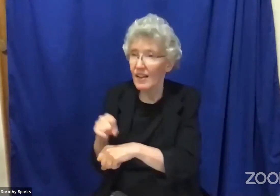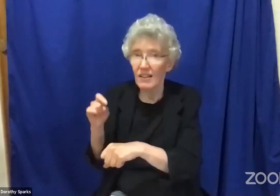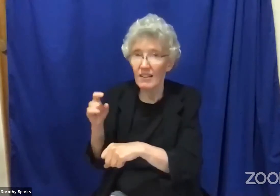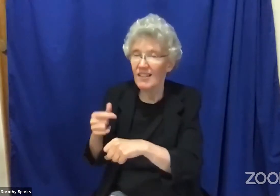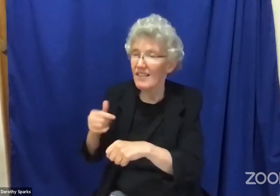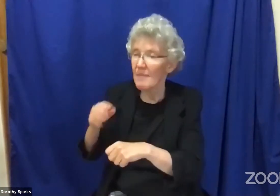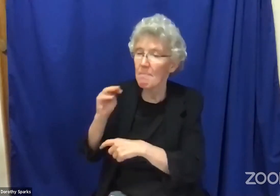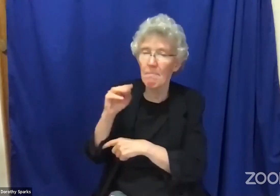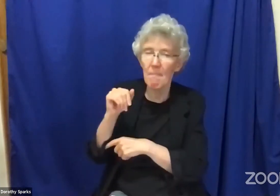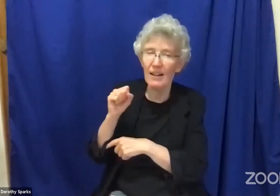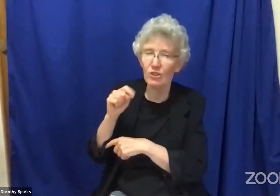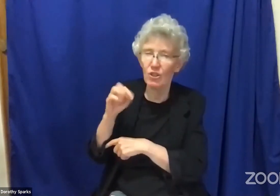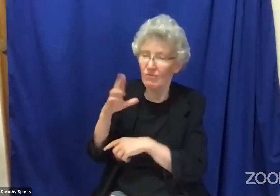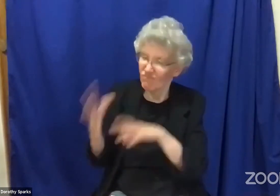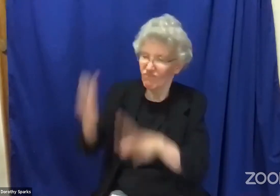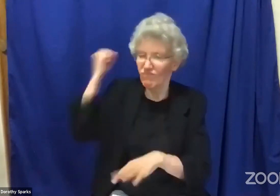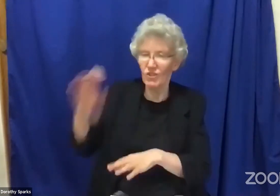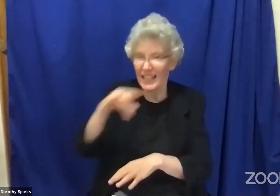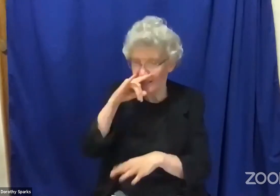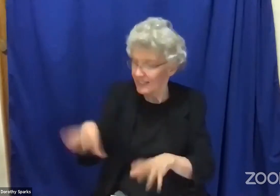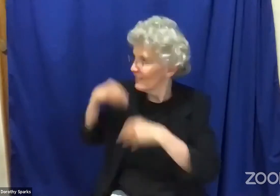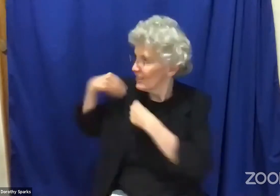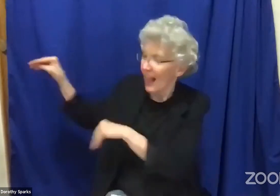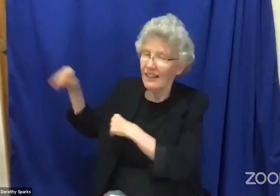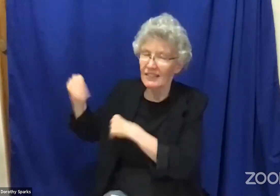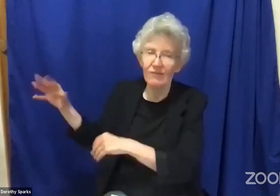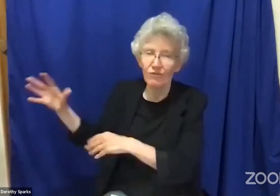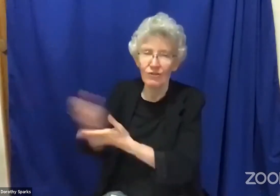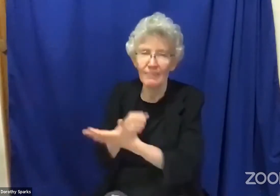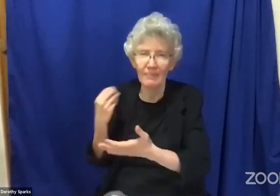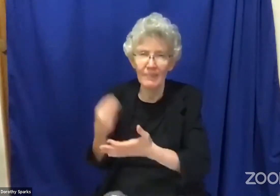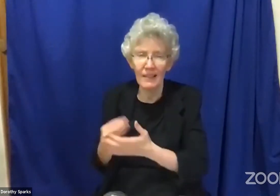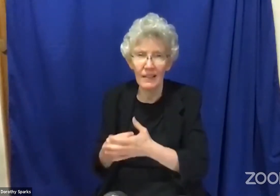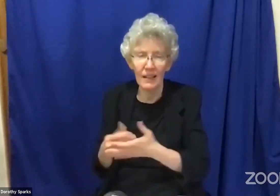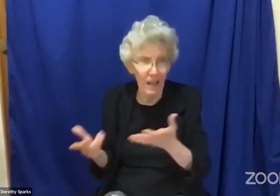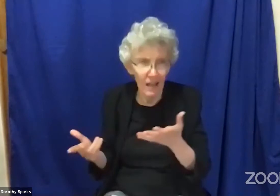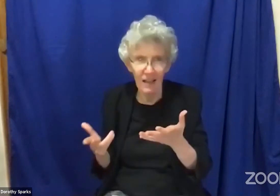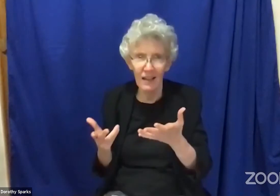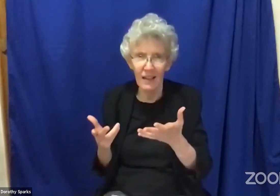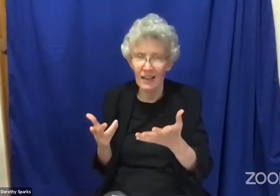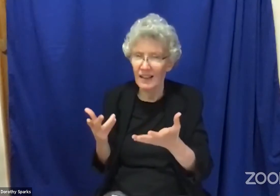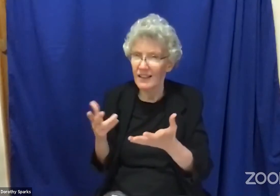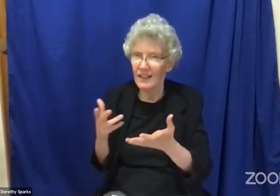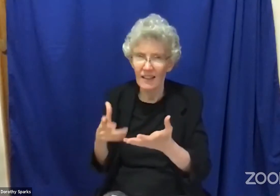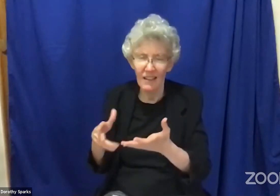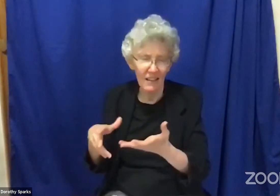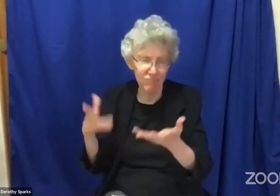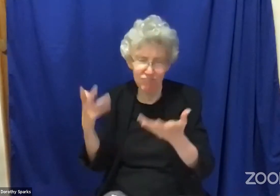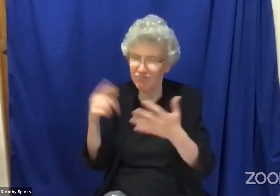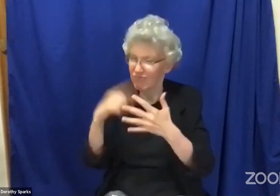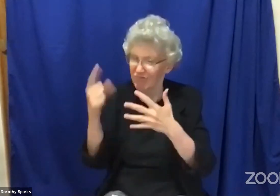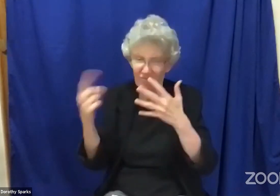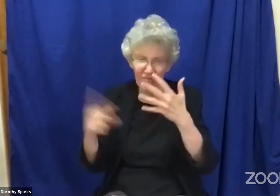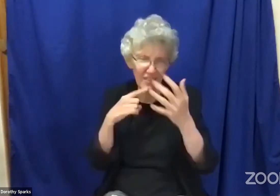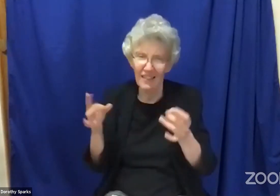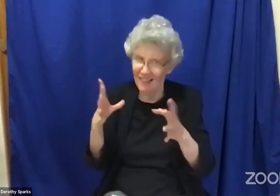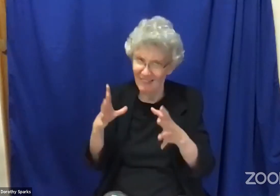during the time of slavery when their children were taken from them and sold